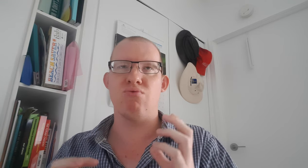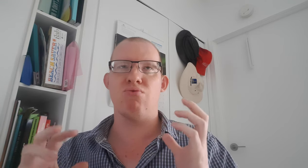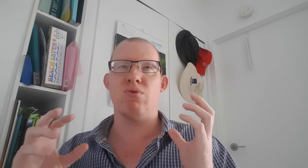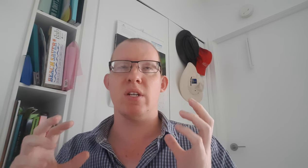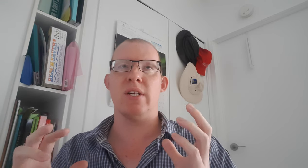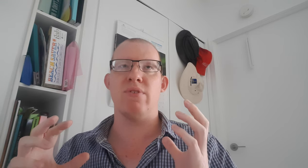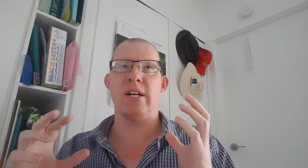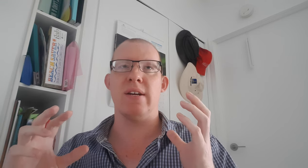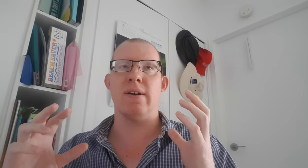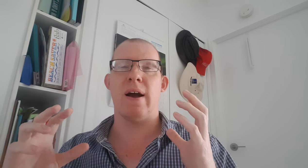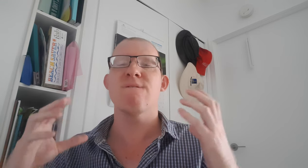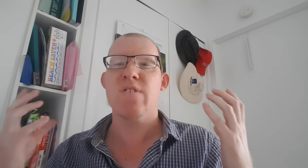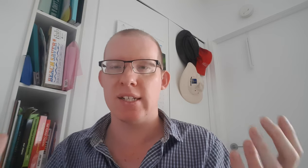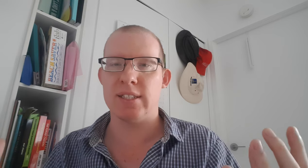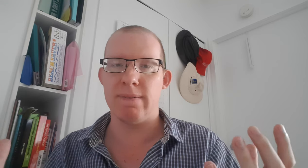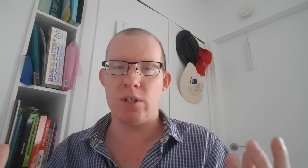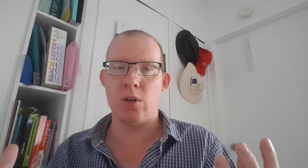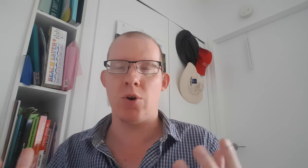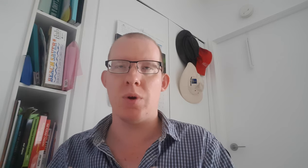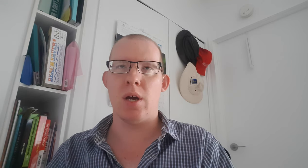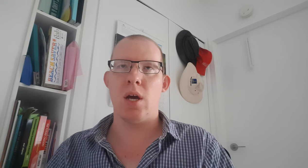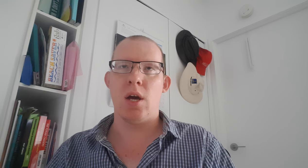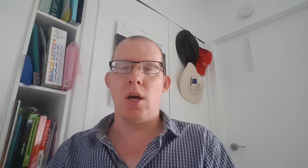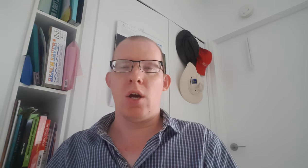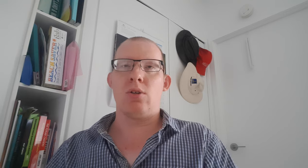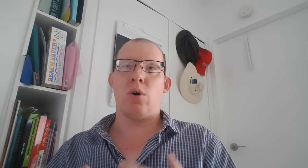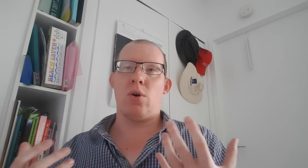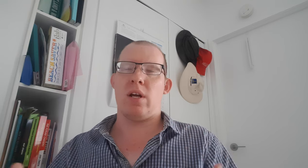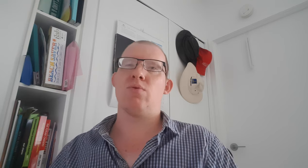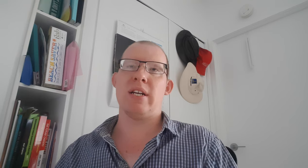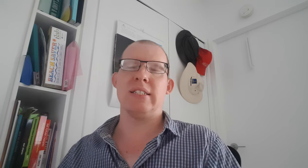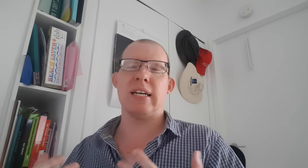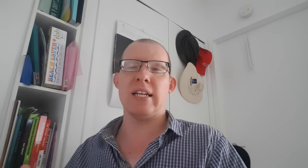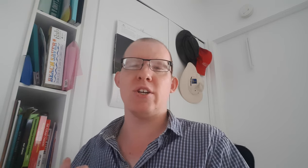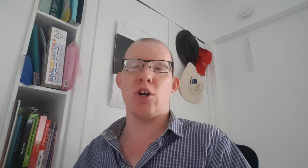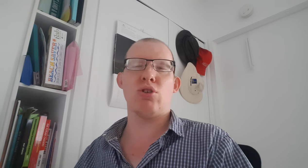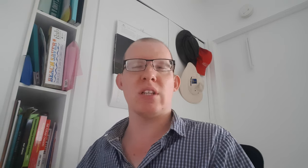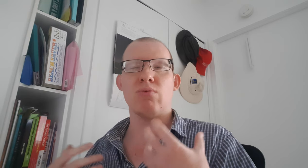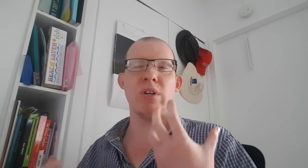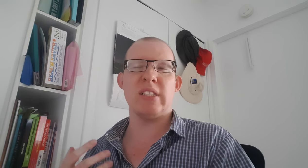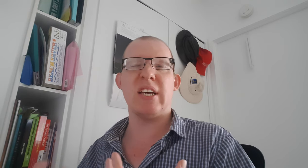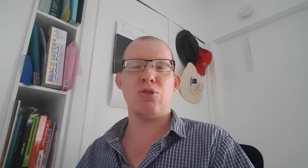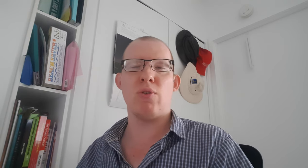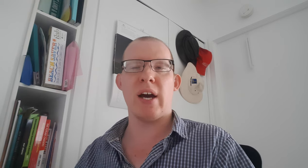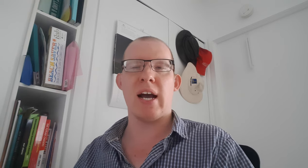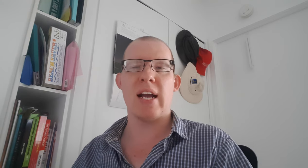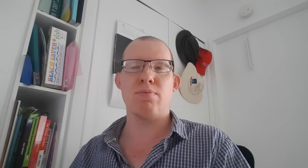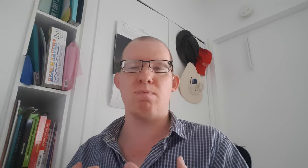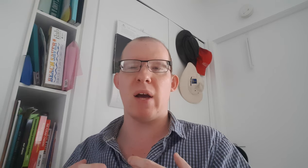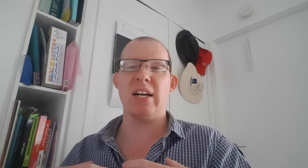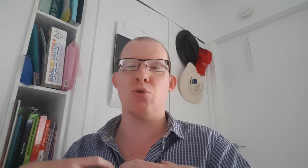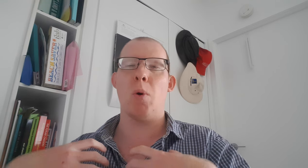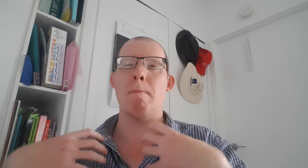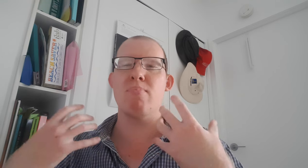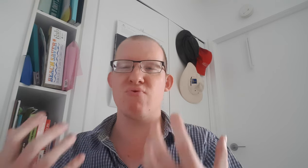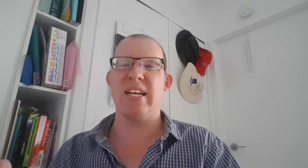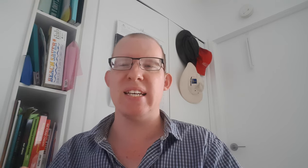really really offensive you know. So that's why the dating coach doesn't really teach you that. It's actual breeding